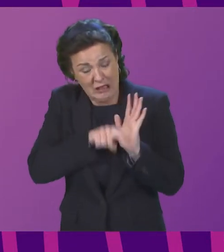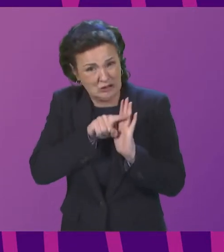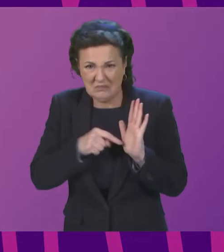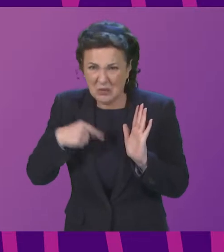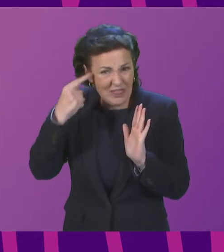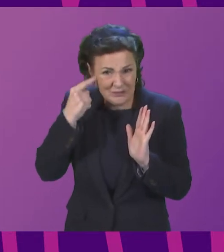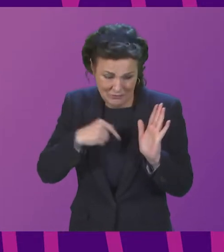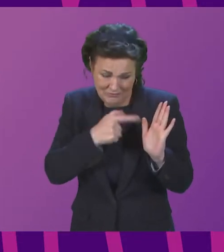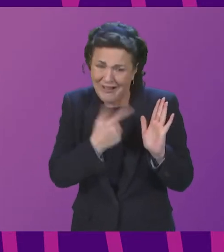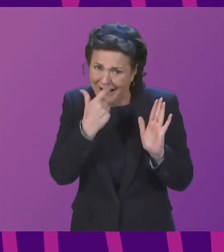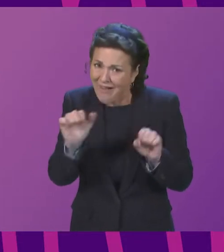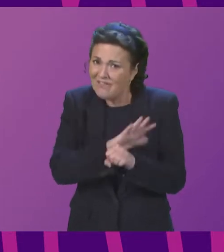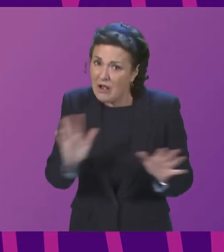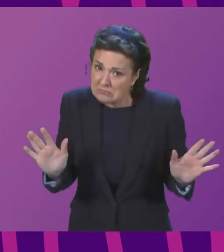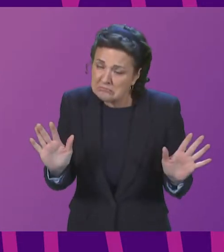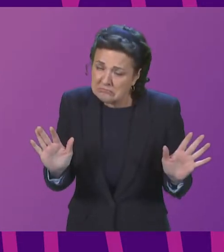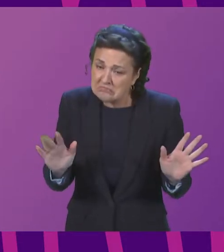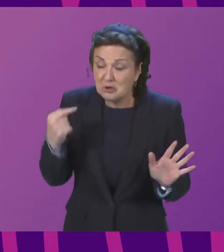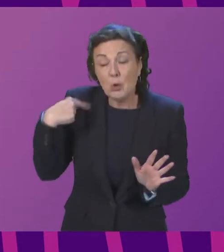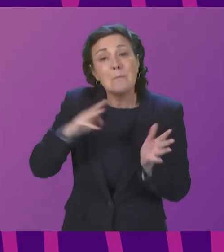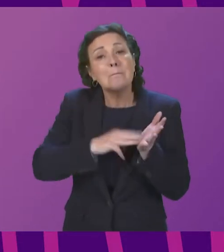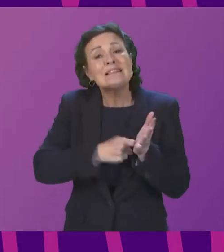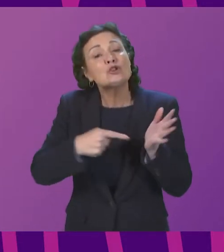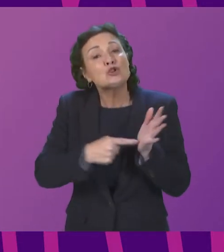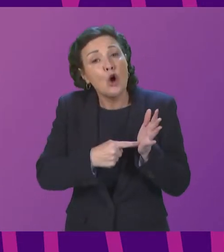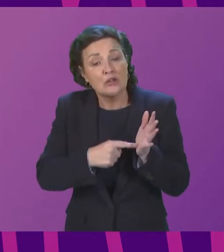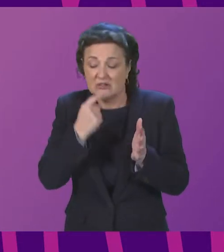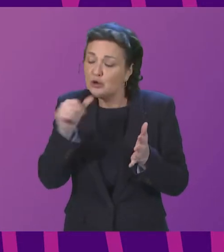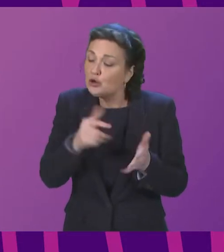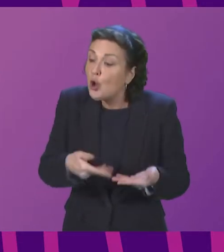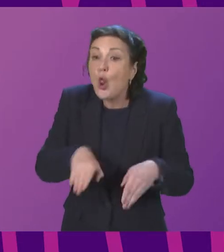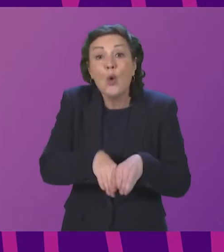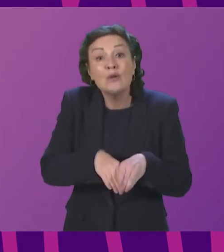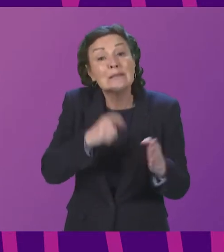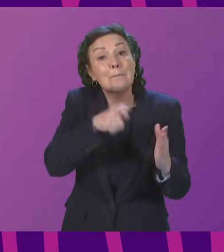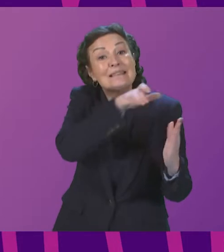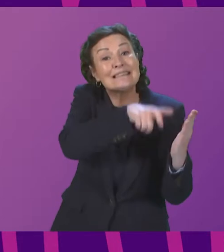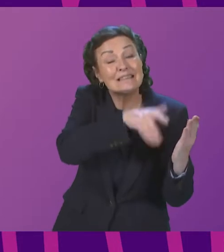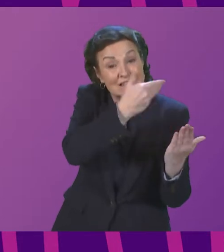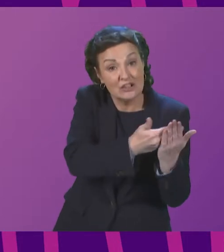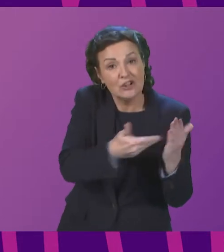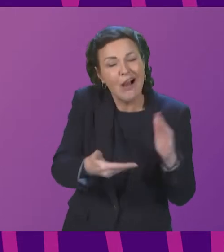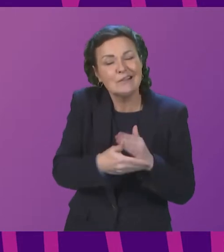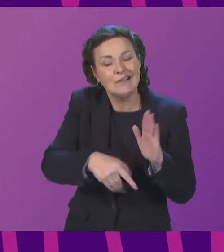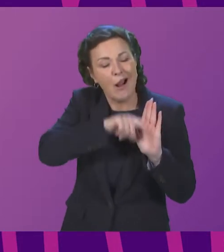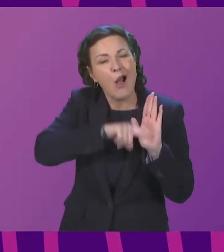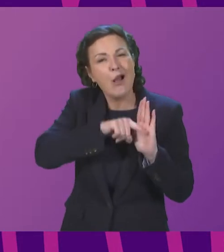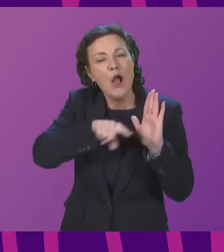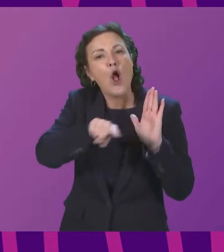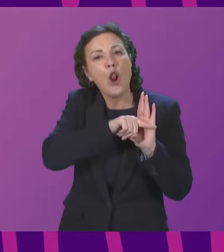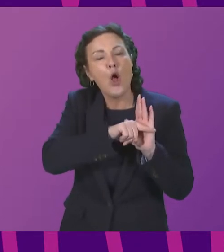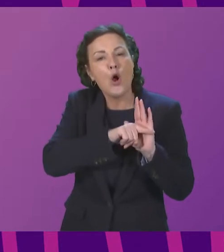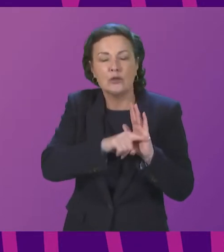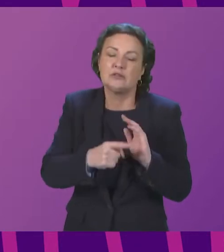So Mr Torrance has suggested we close the petition under Rule 15.7. Do colleagues support that? They do.